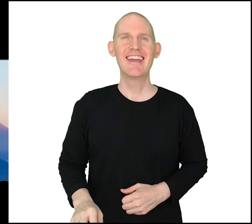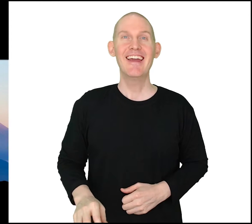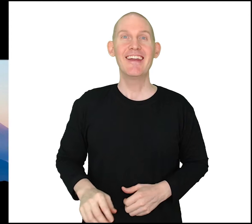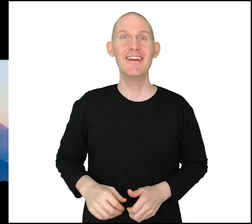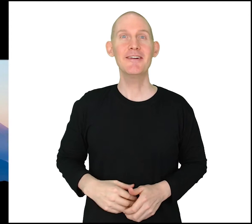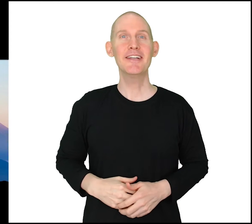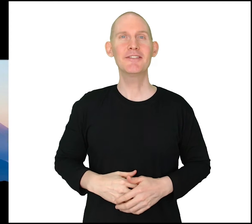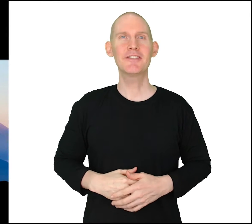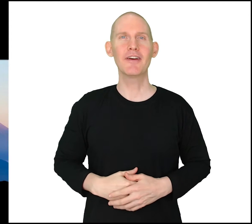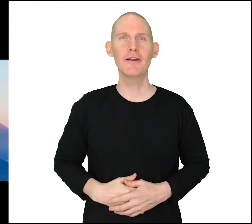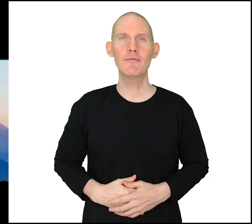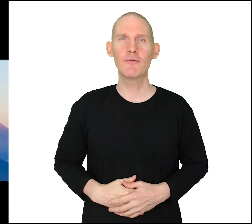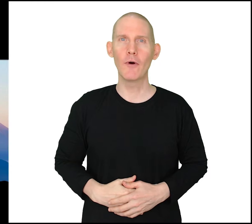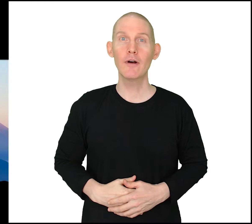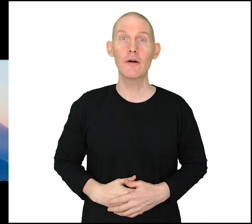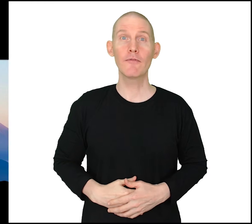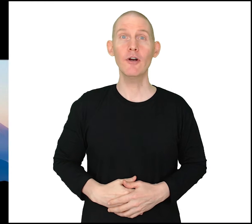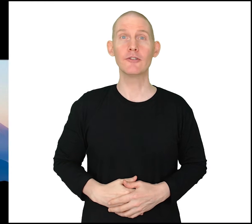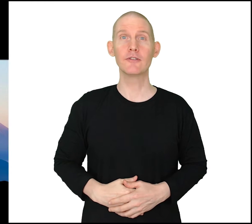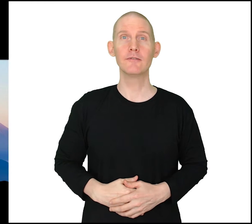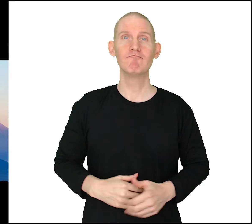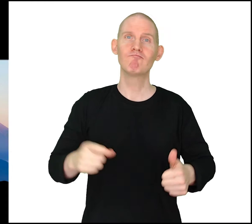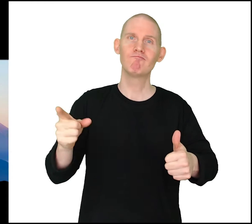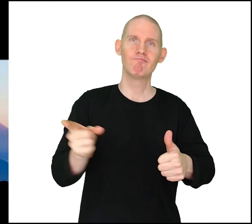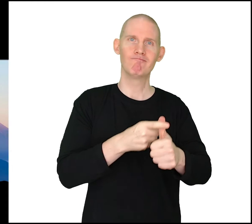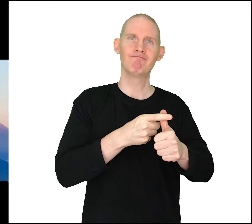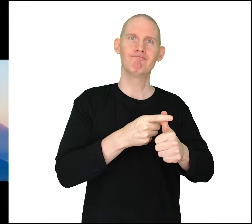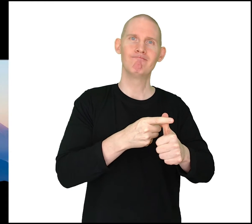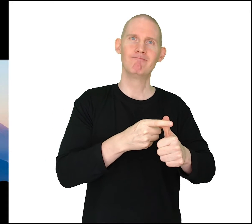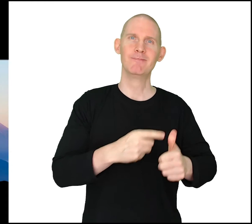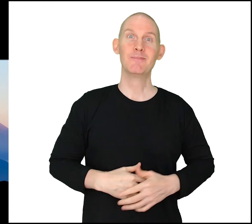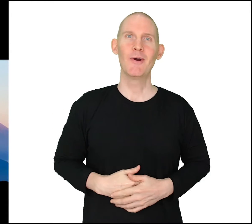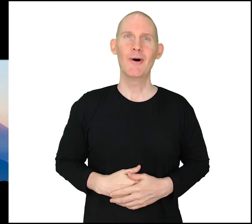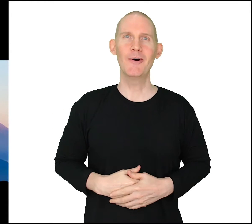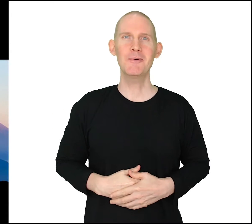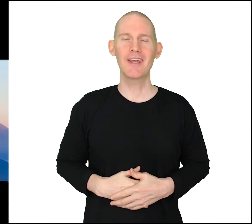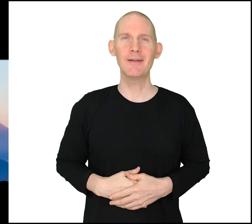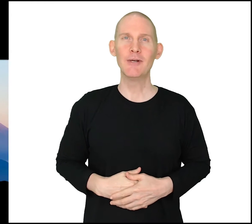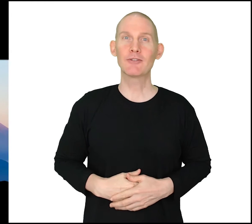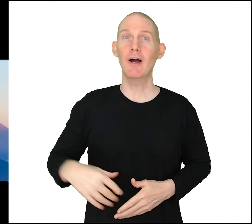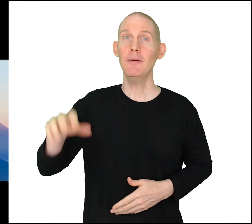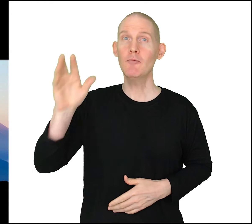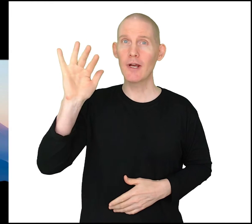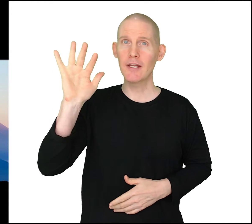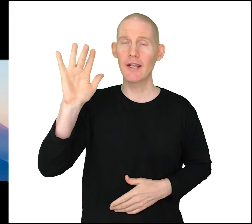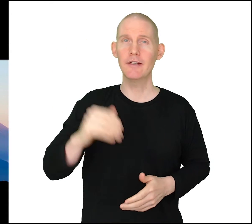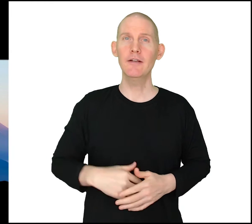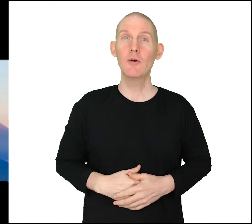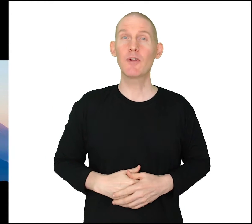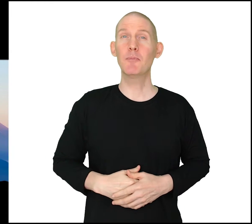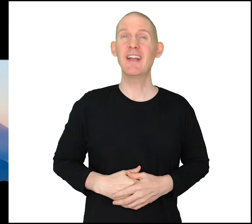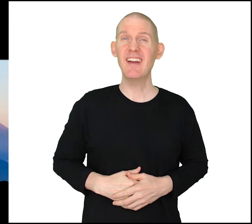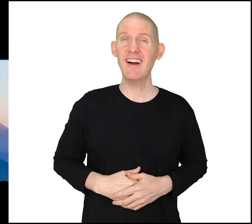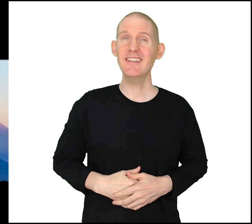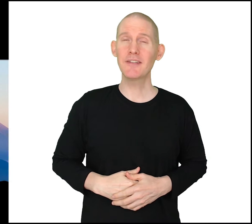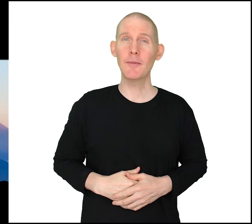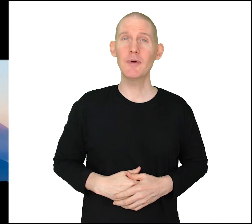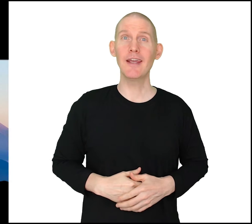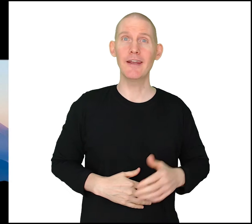here is the sign for first okay so I'm right-handed with my non-dominant hand